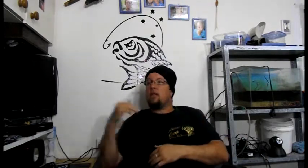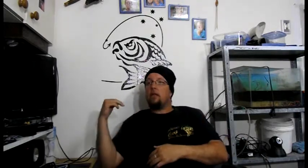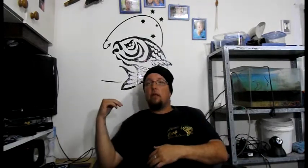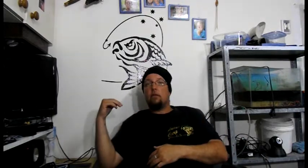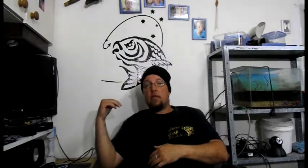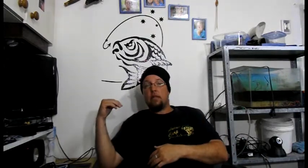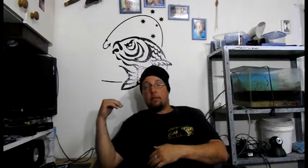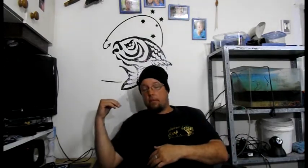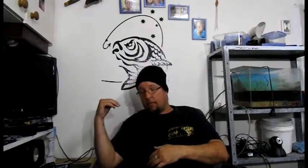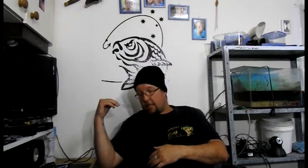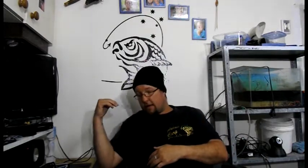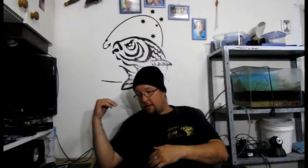area.